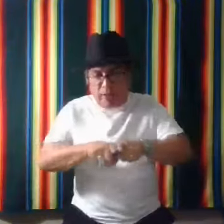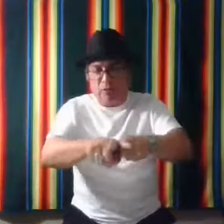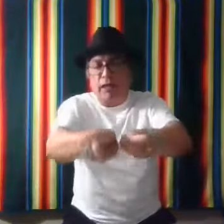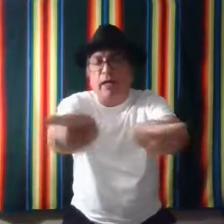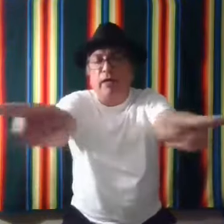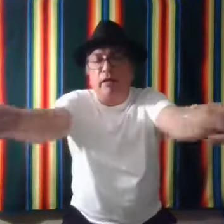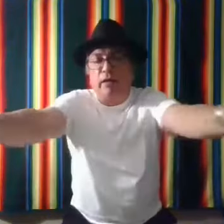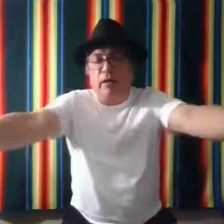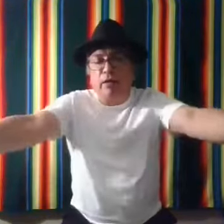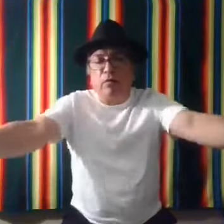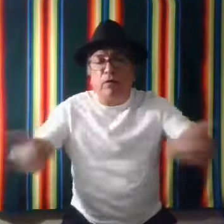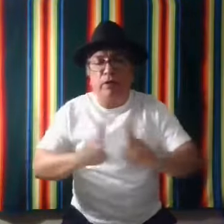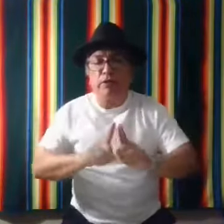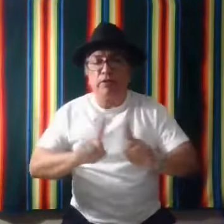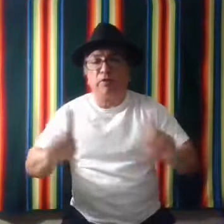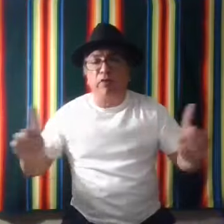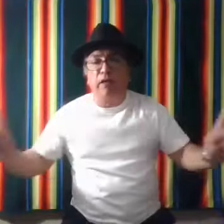goes out where this is wide.